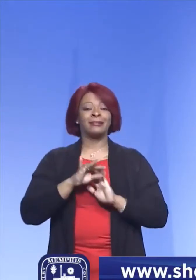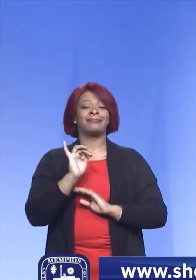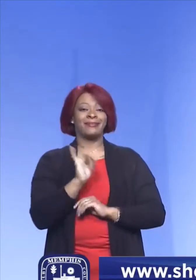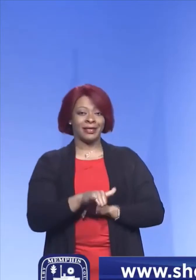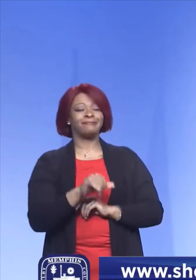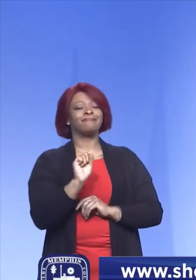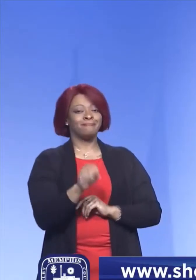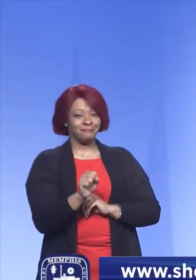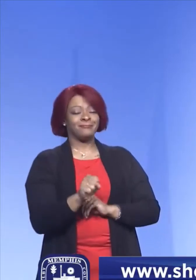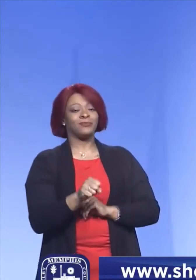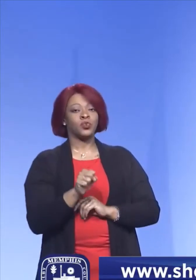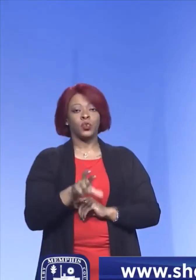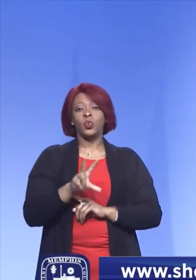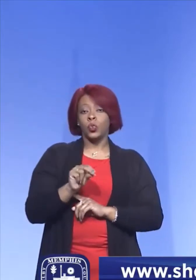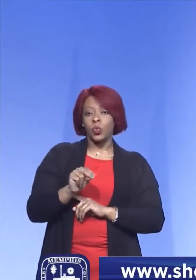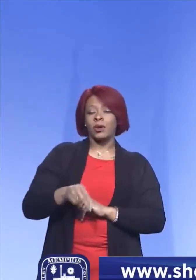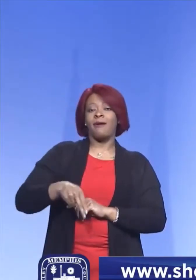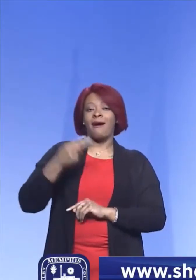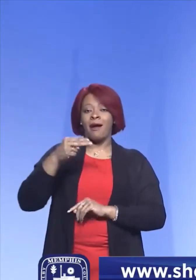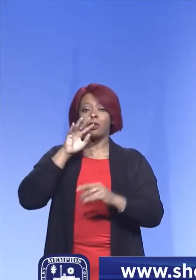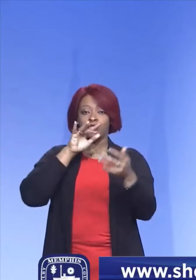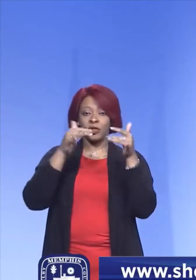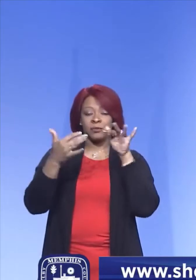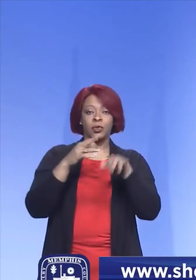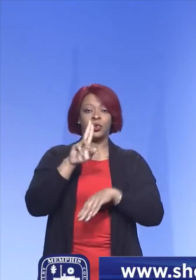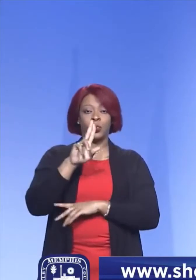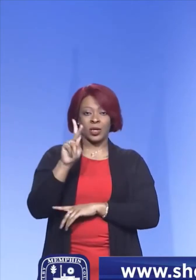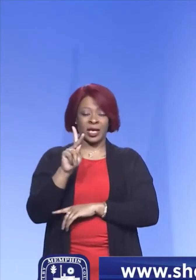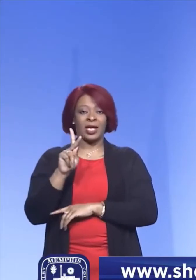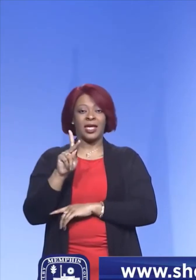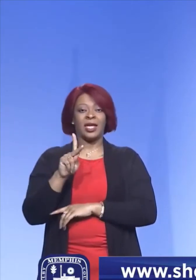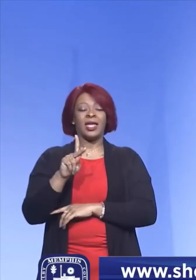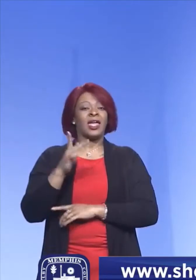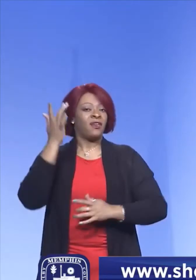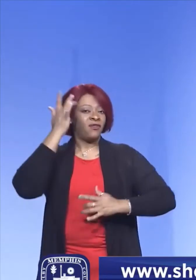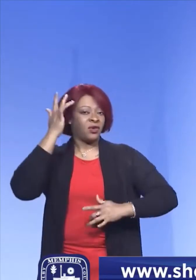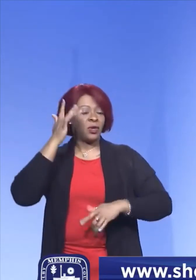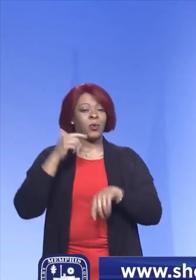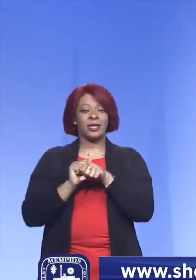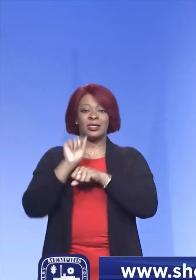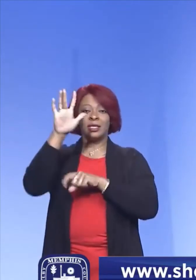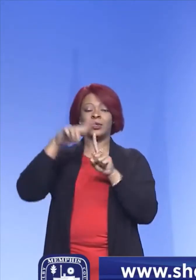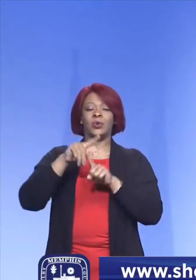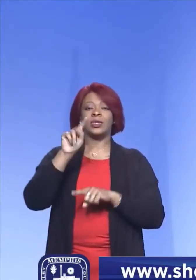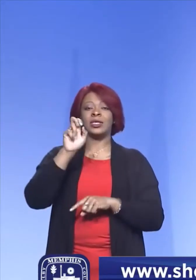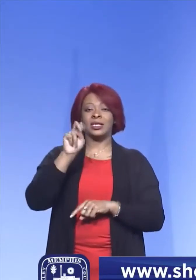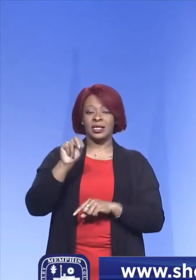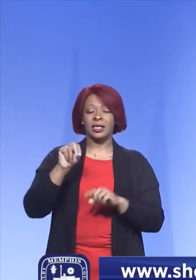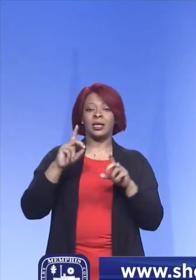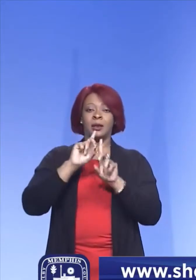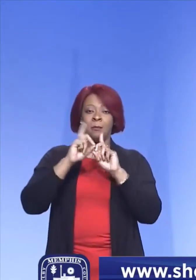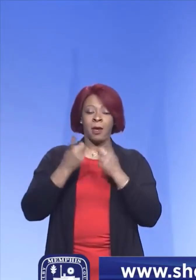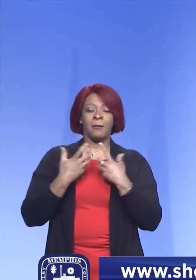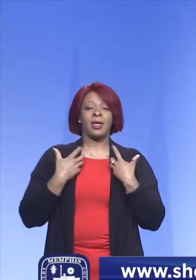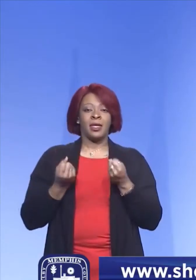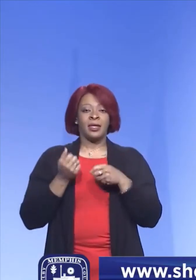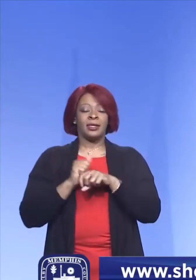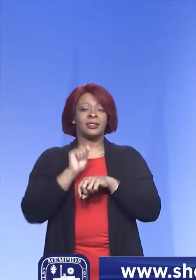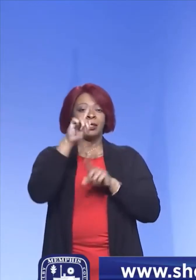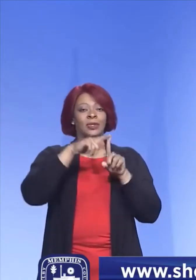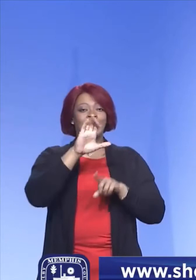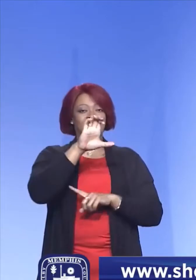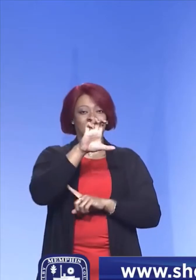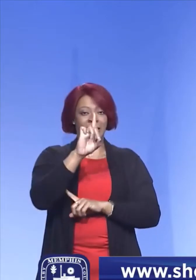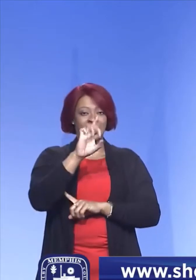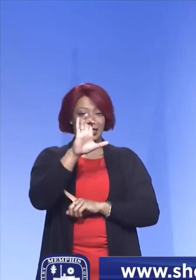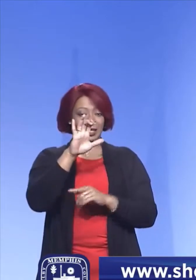actually the highly transmissible UK variant that has to be sent to the Tennessee Department of Health and possibly the Centers for Disease Control